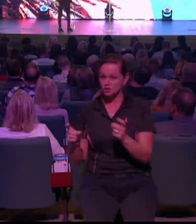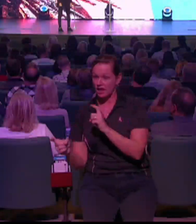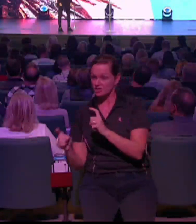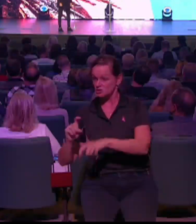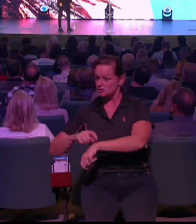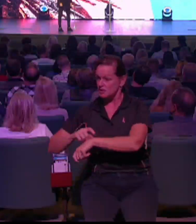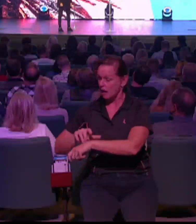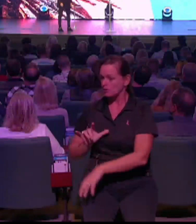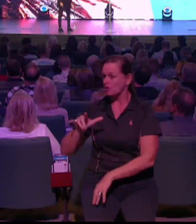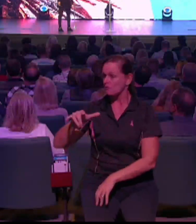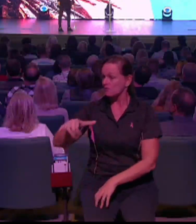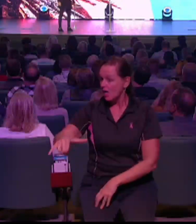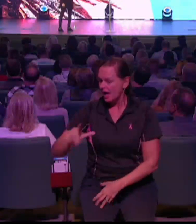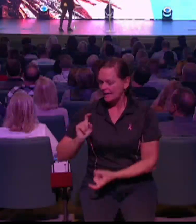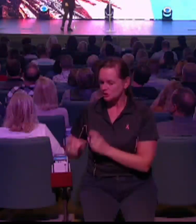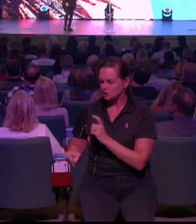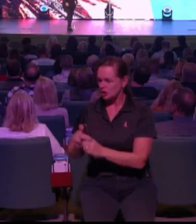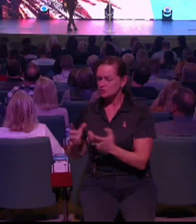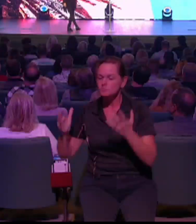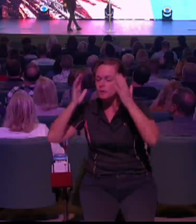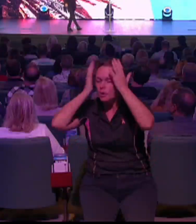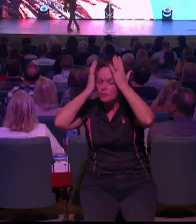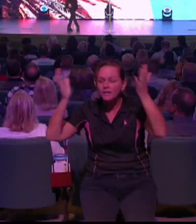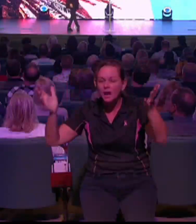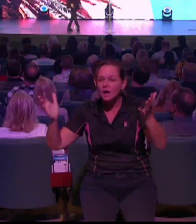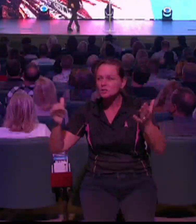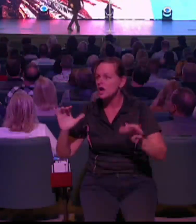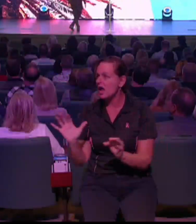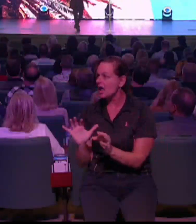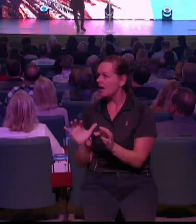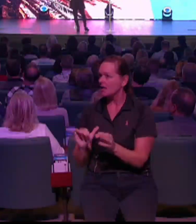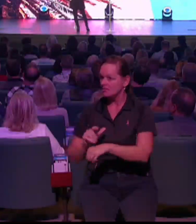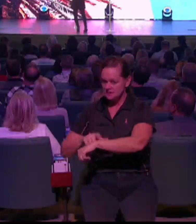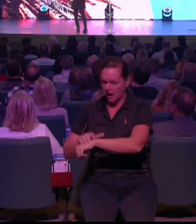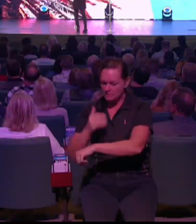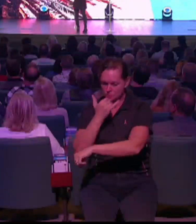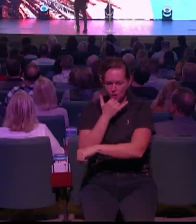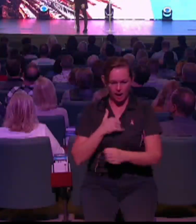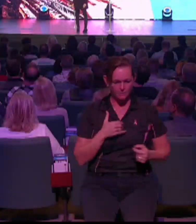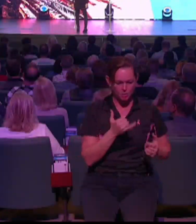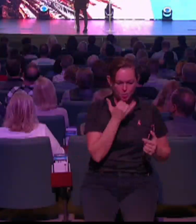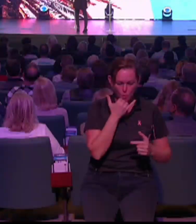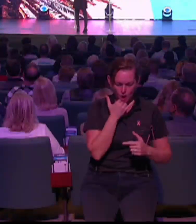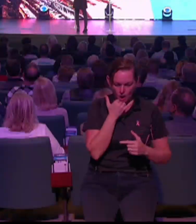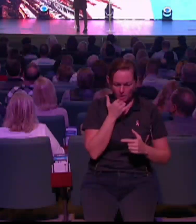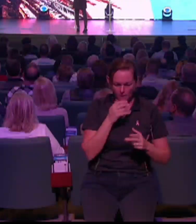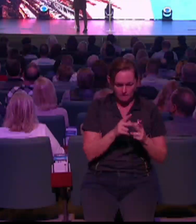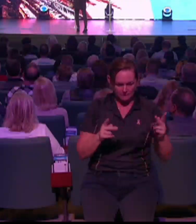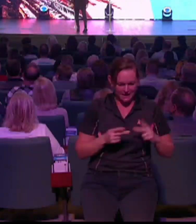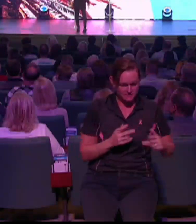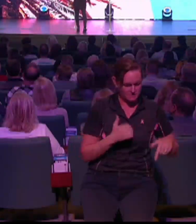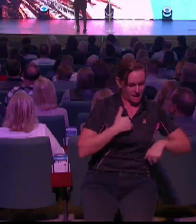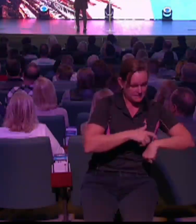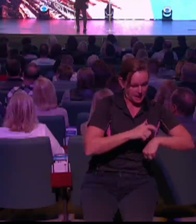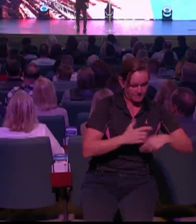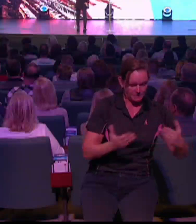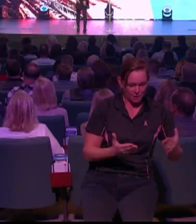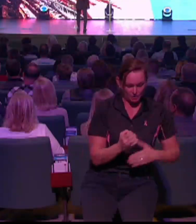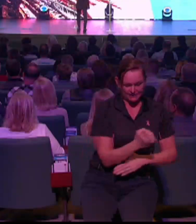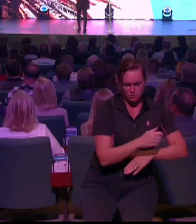a flight and had to overnight in another country before. Because I'm just sitting in the lounge thinking I've got a whole other hour when really my plane